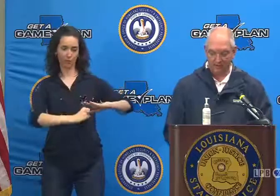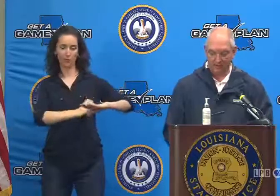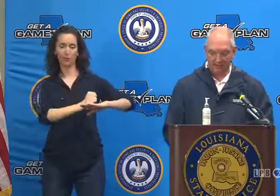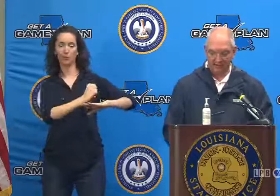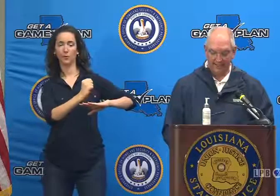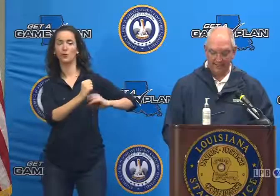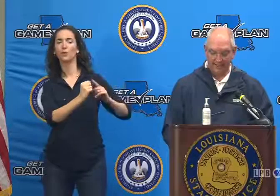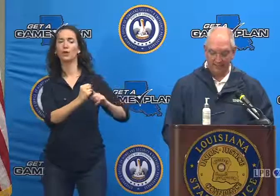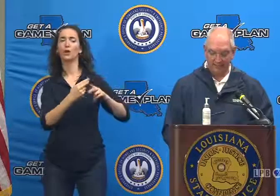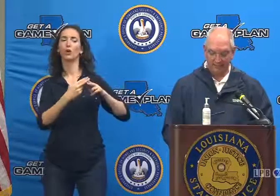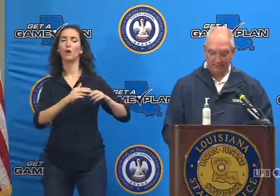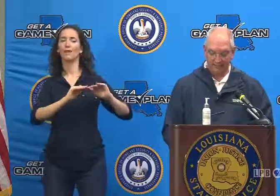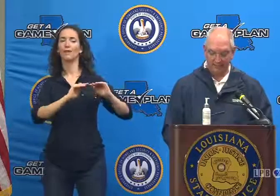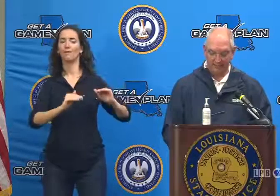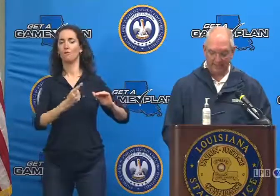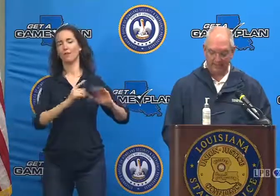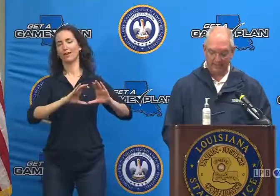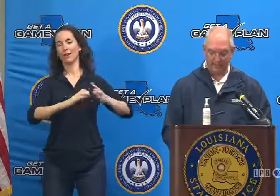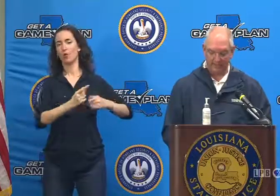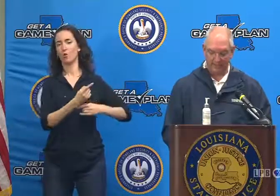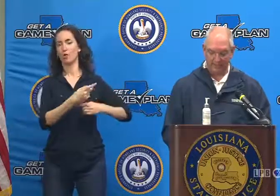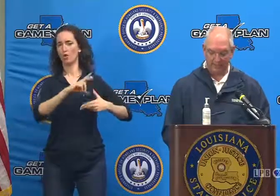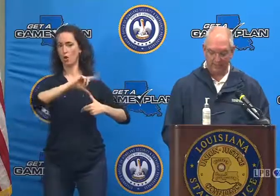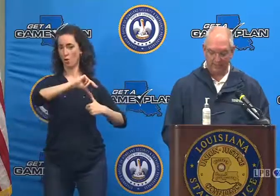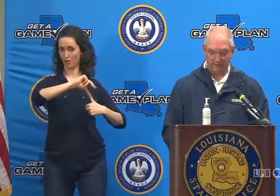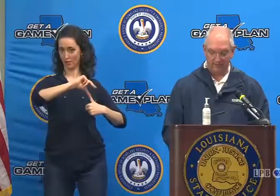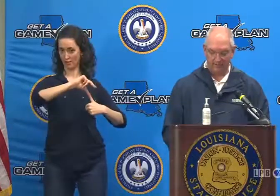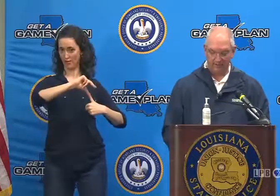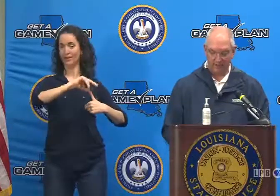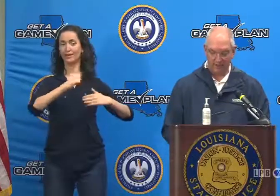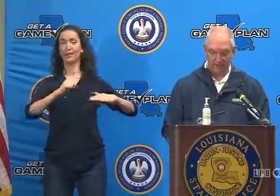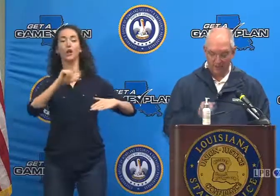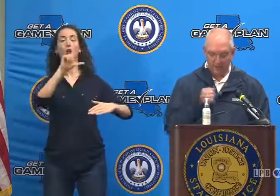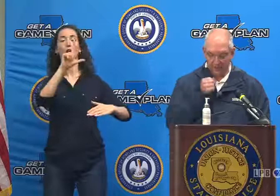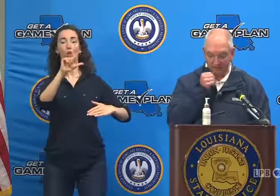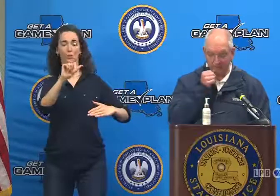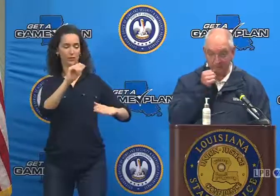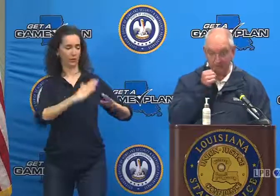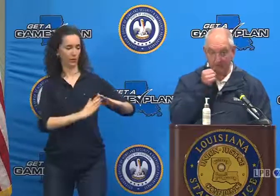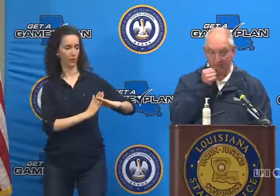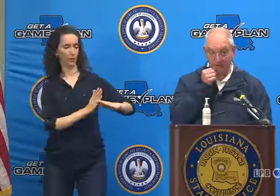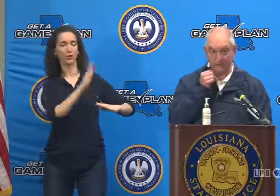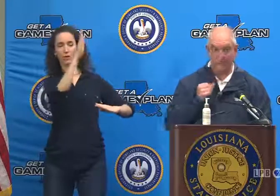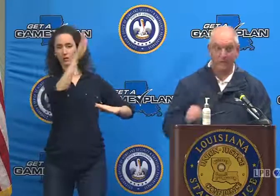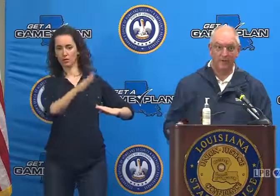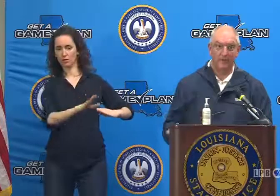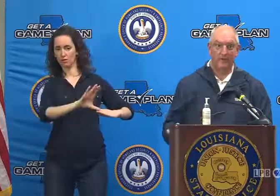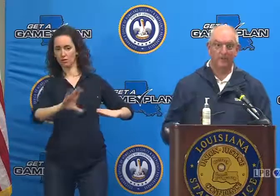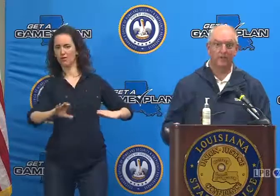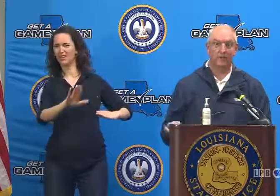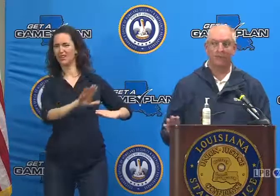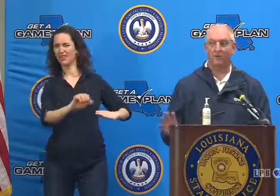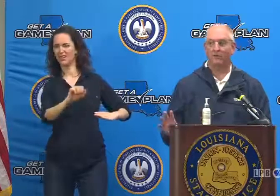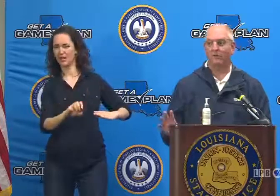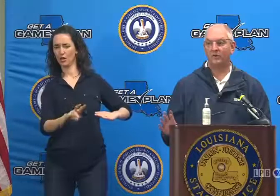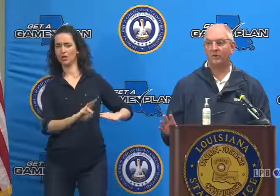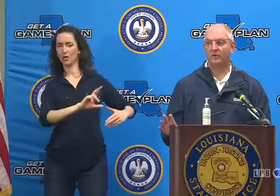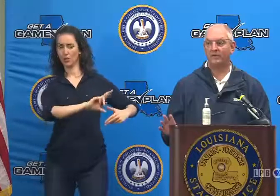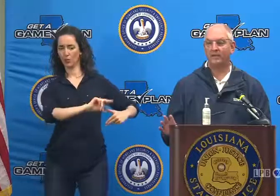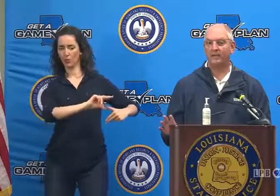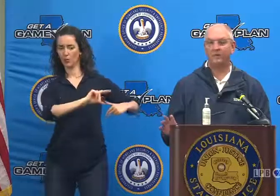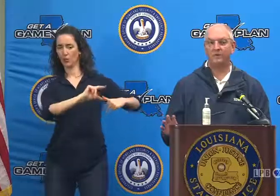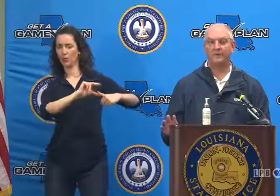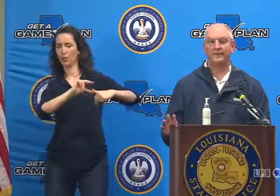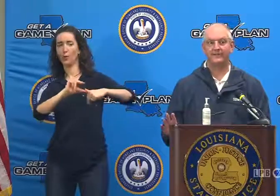hurricane. It is now moving slowly into southwest Louisiana. It is expected to stall over